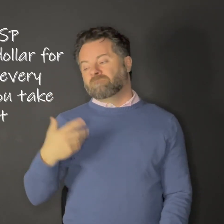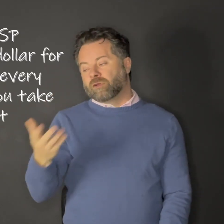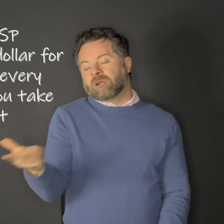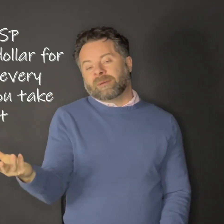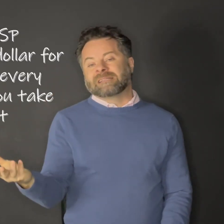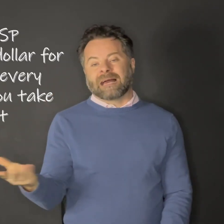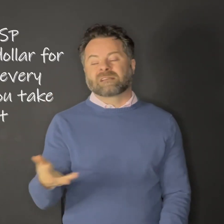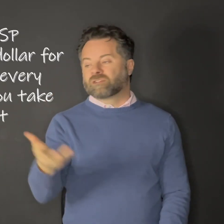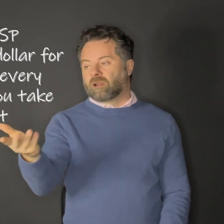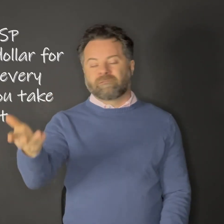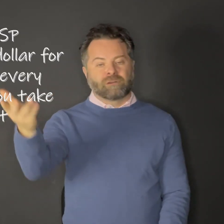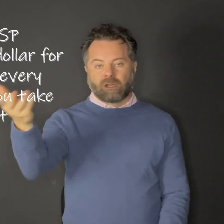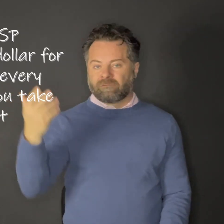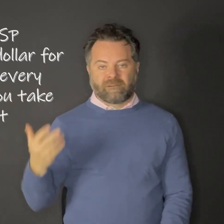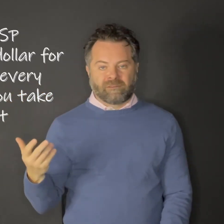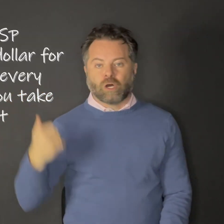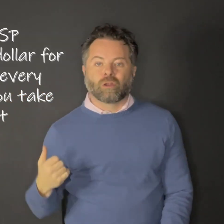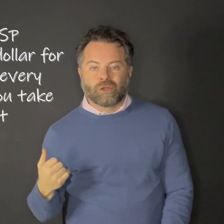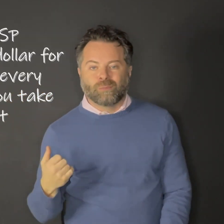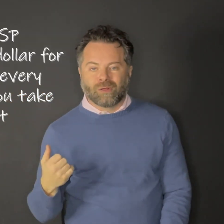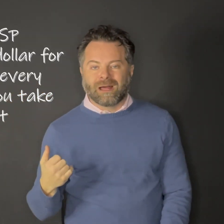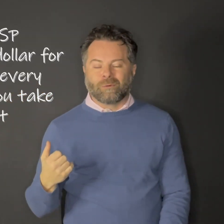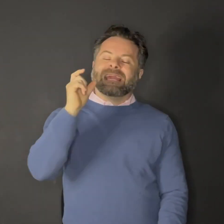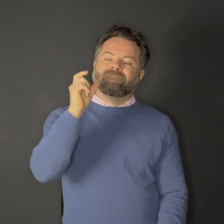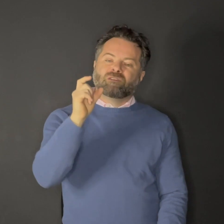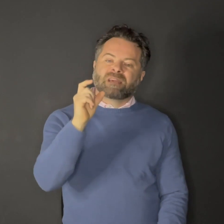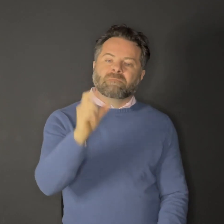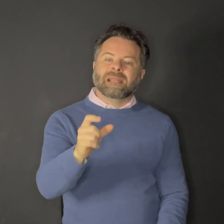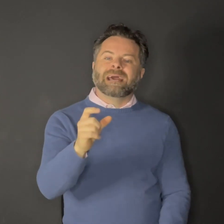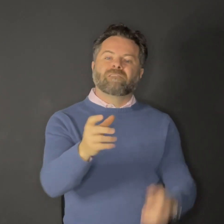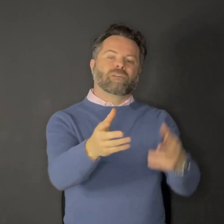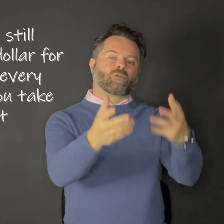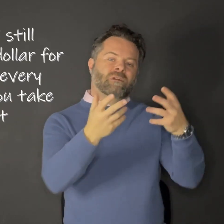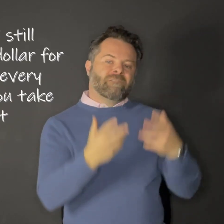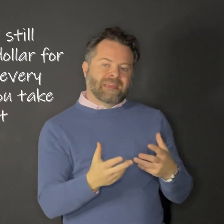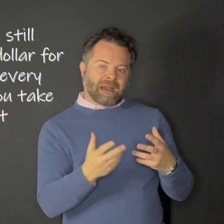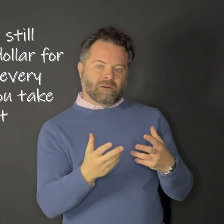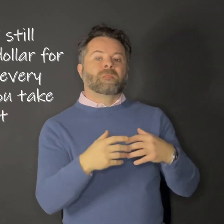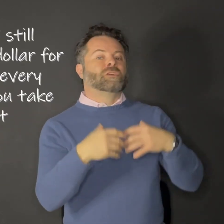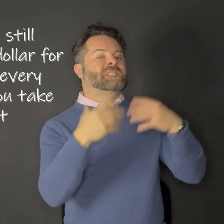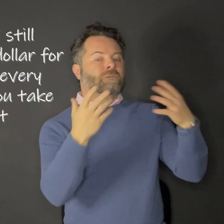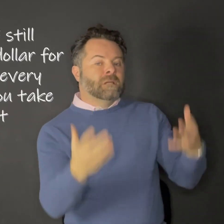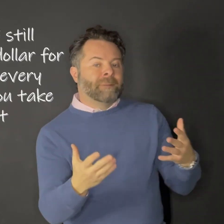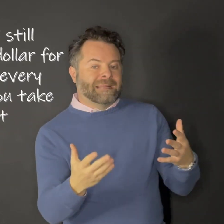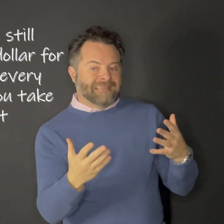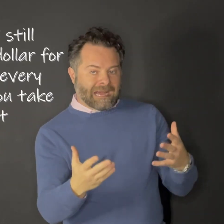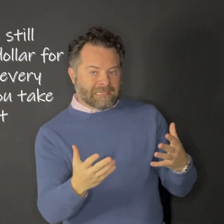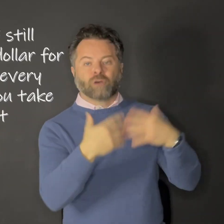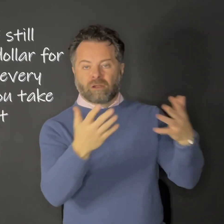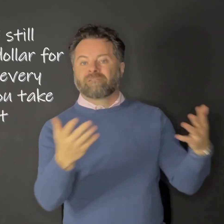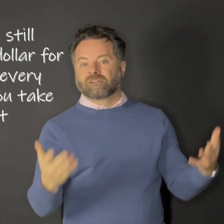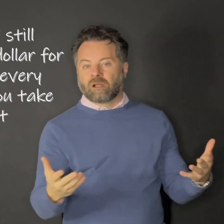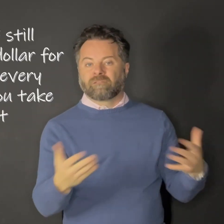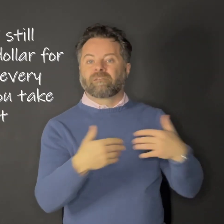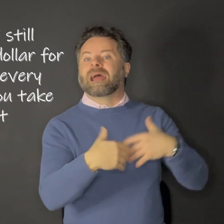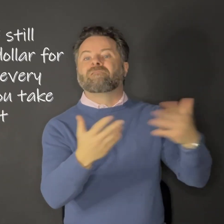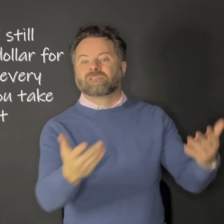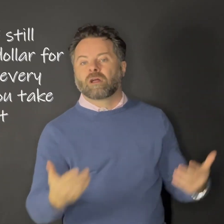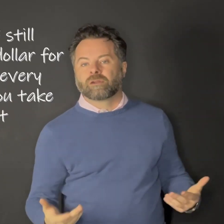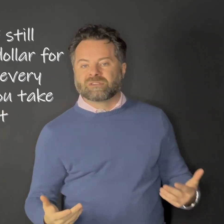you're going to pay tax dollar for dollar for every dollar you pull out. If you take money out of your RIF account, you're still going to pay tax dollar for dollar for every dollar you